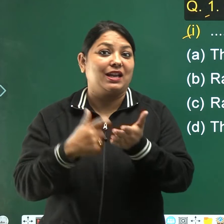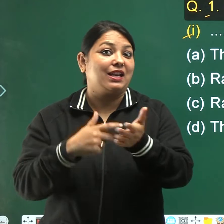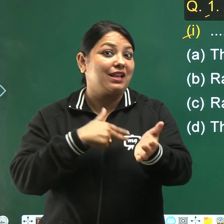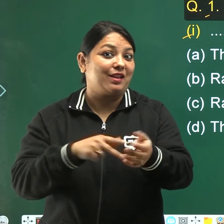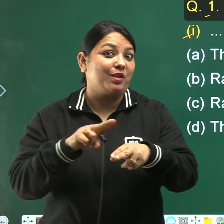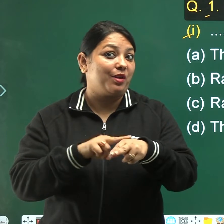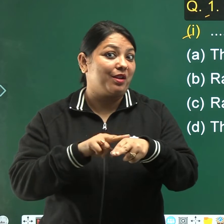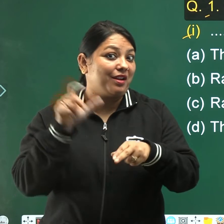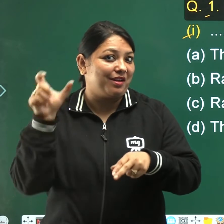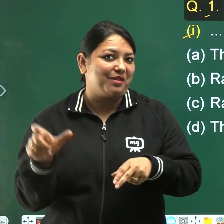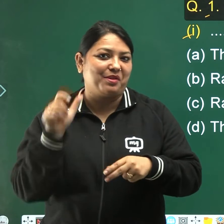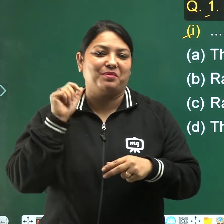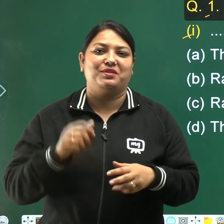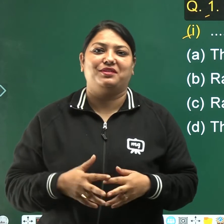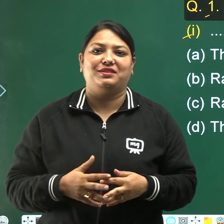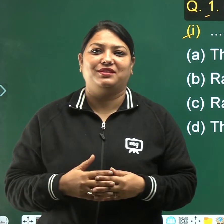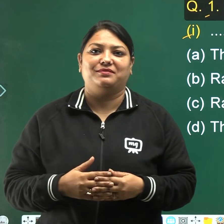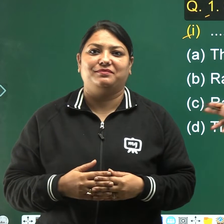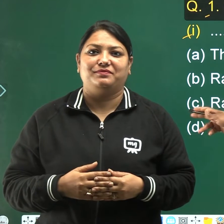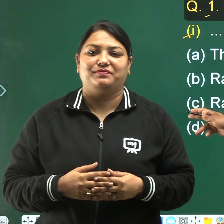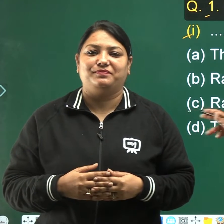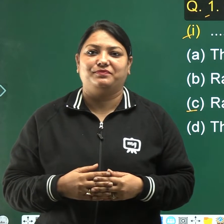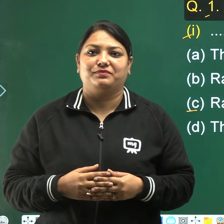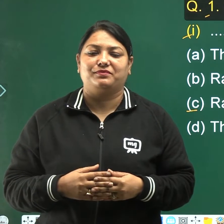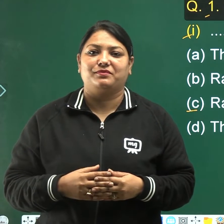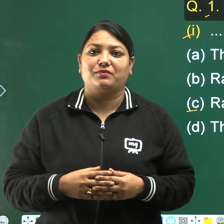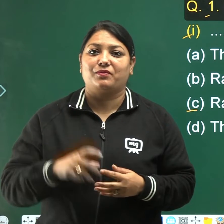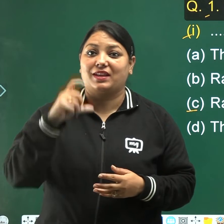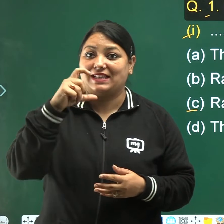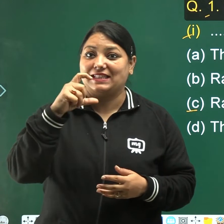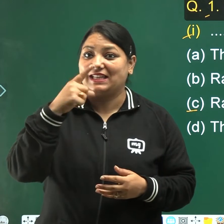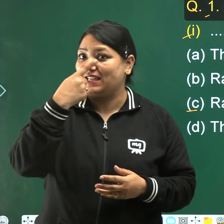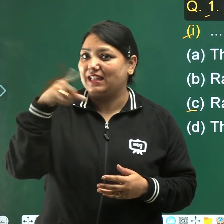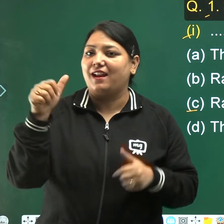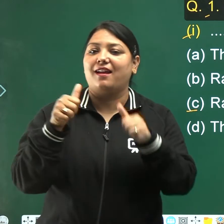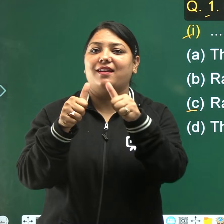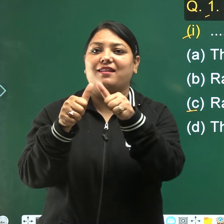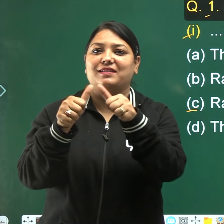so C is the right answer.